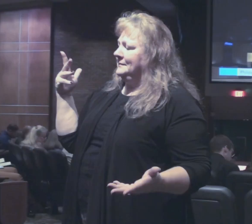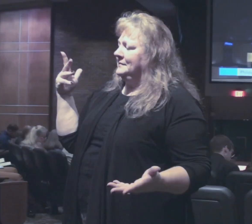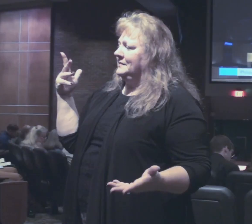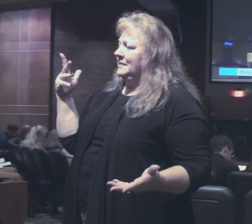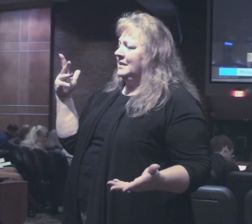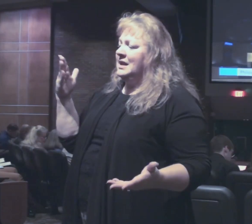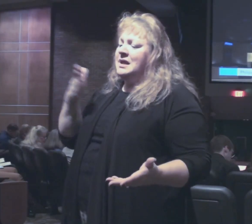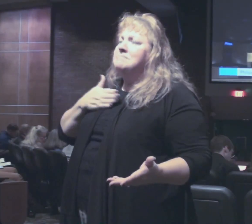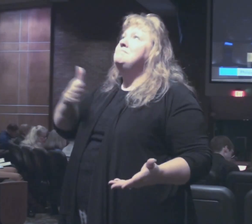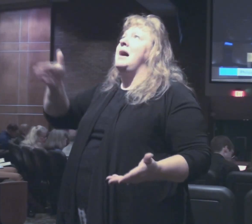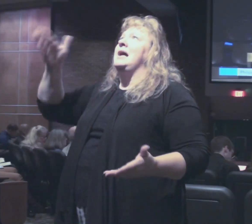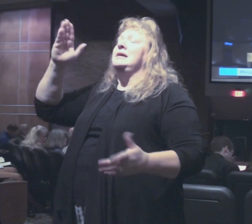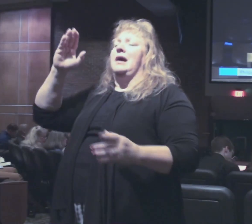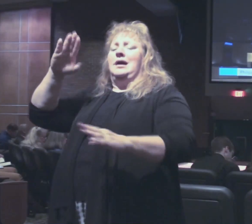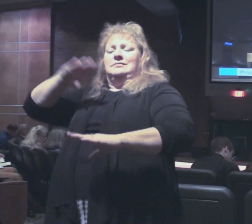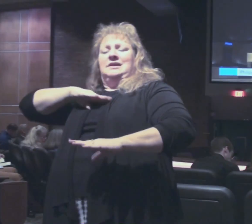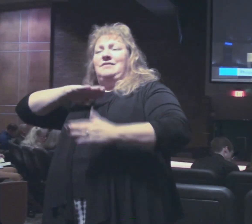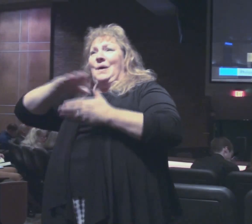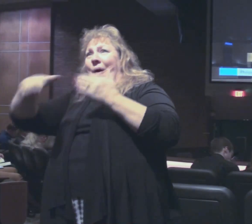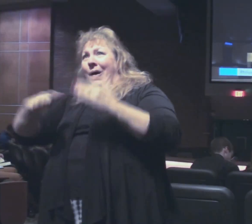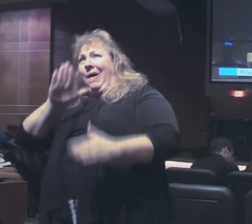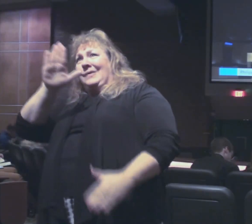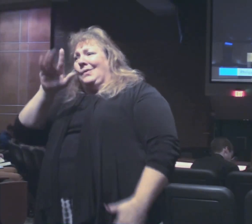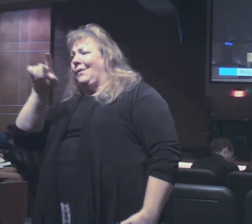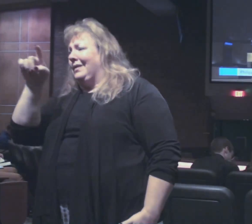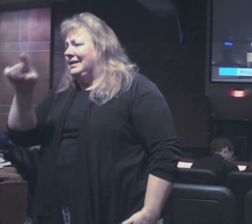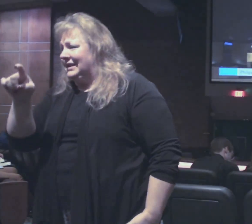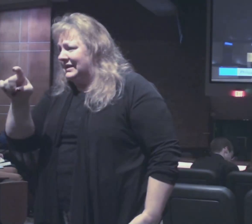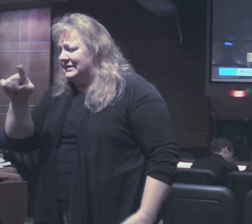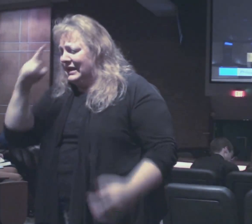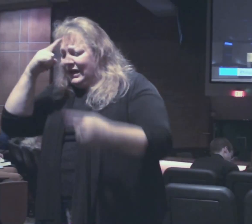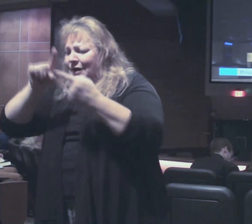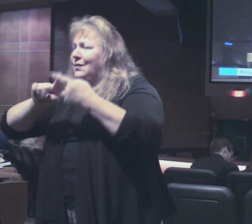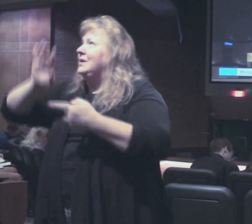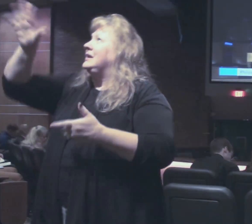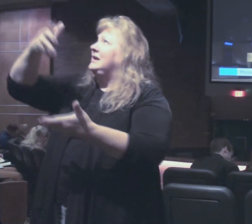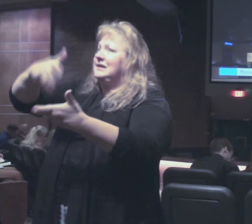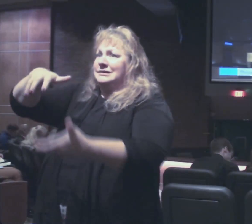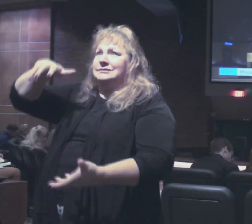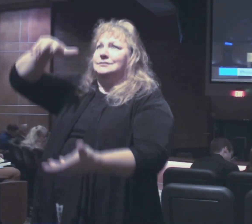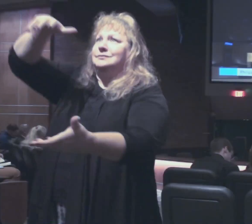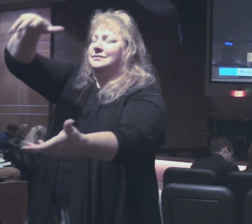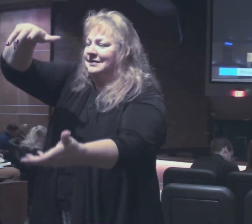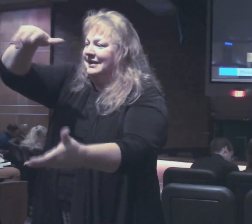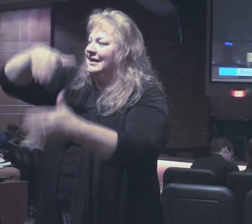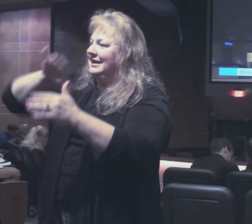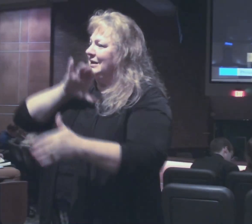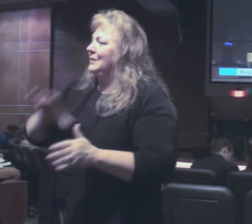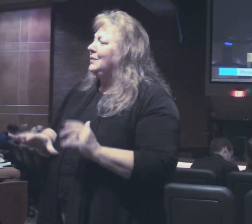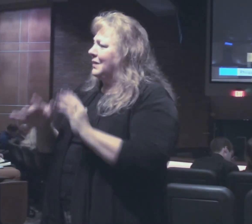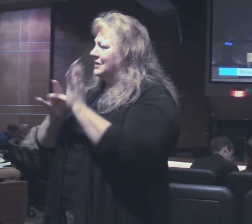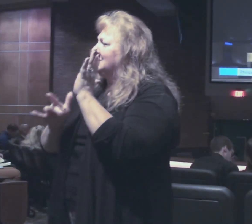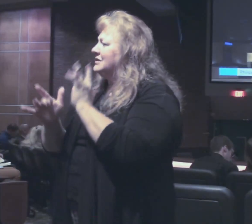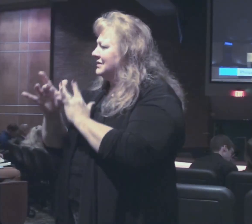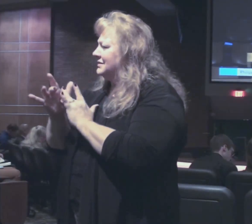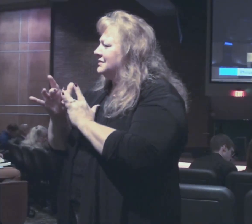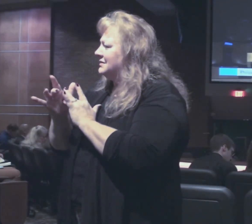my God will supply all your needs according to his riches in glory in Christ Jesus